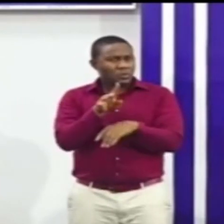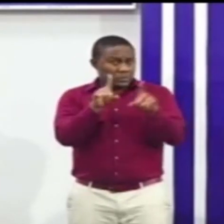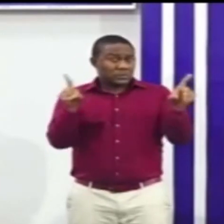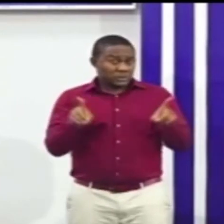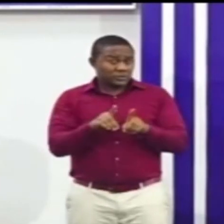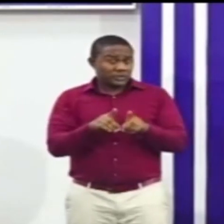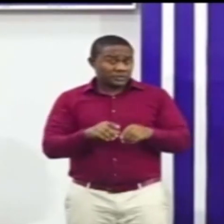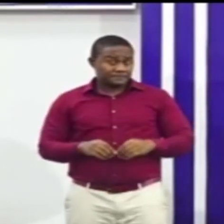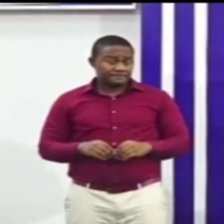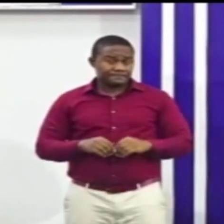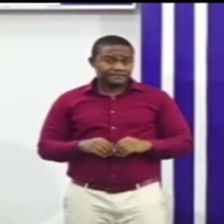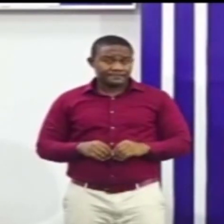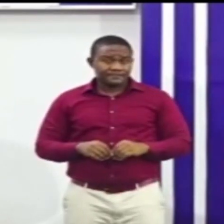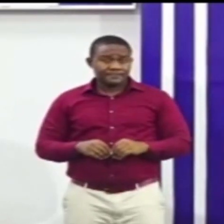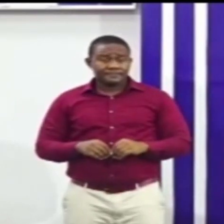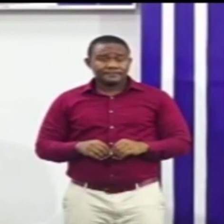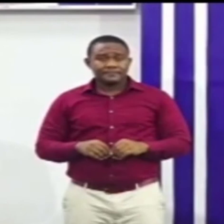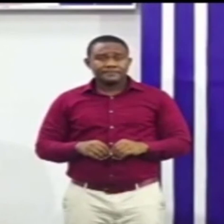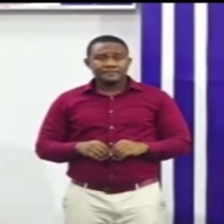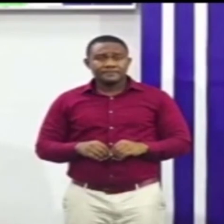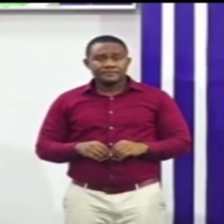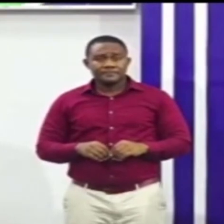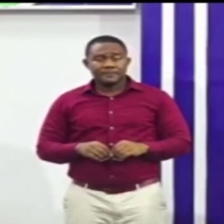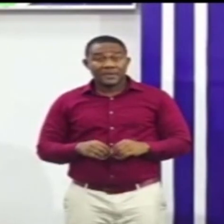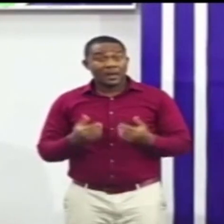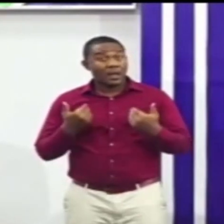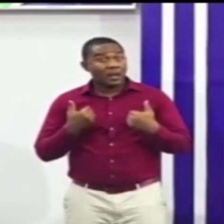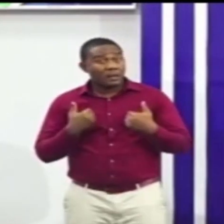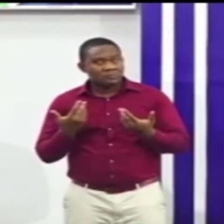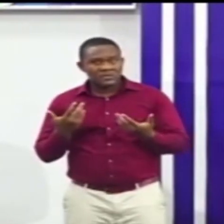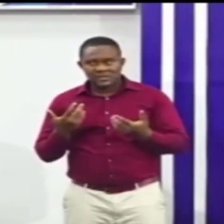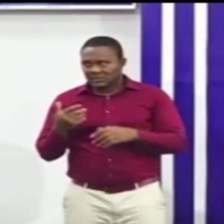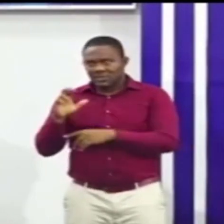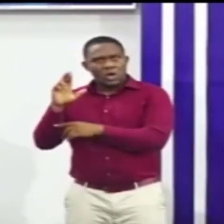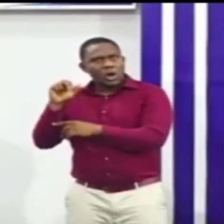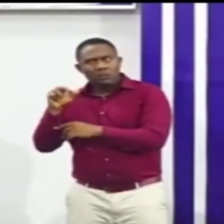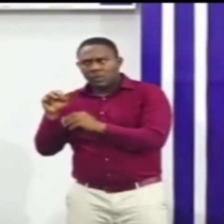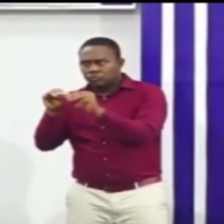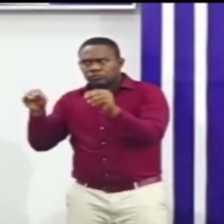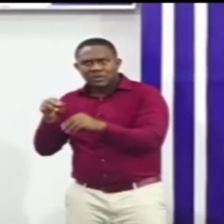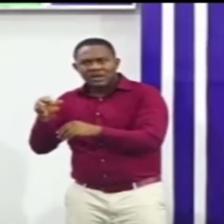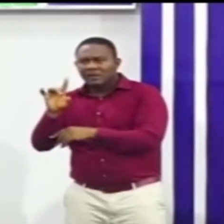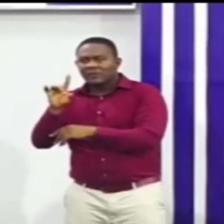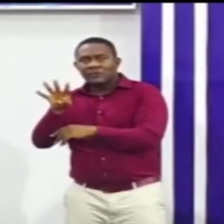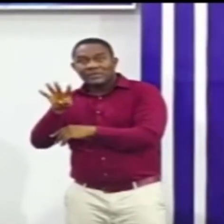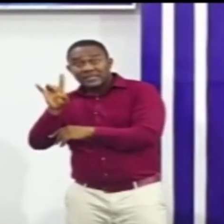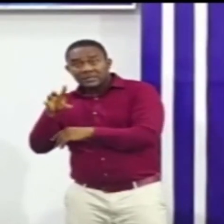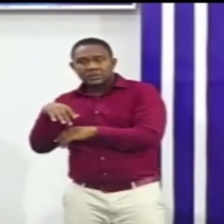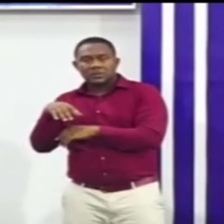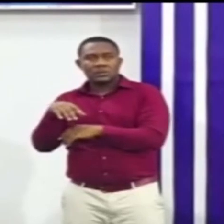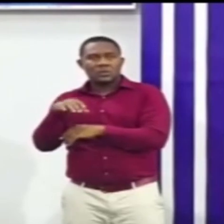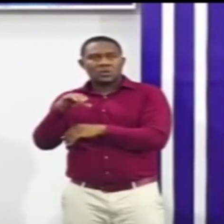update. We have mainly from Accra Metro 48, Kualeku Lote 41,